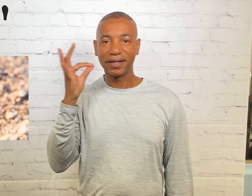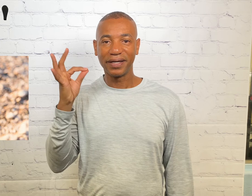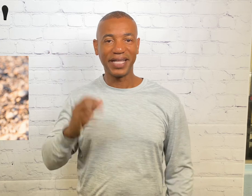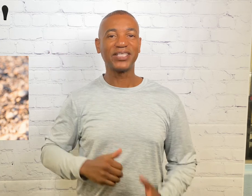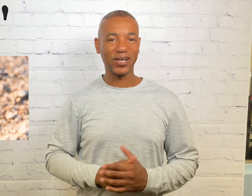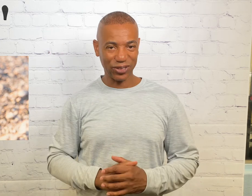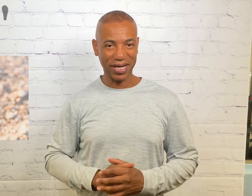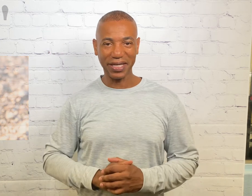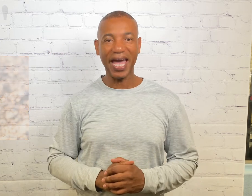That's how you sign cat.